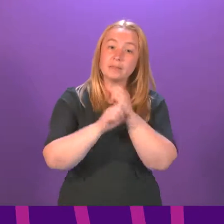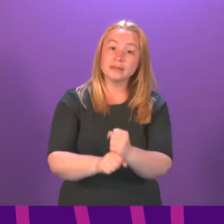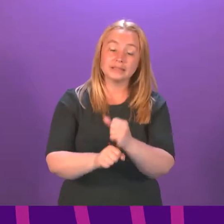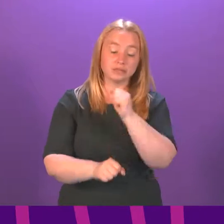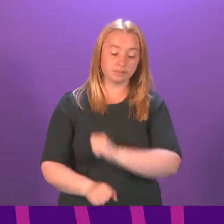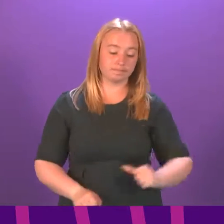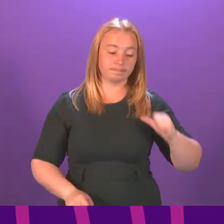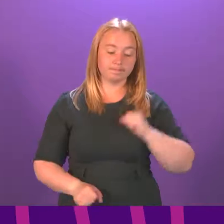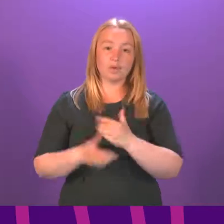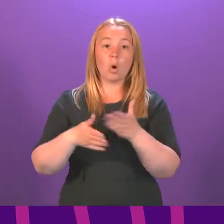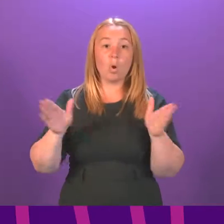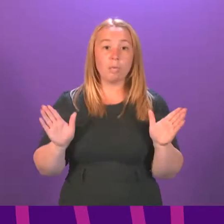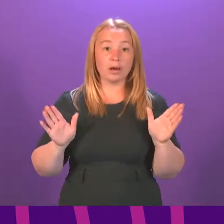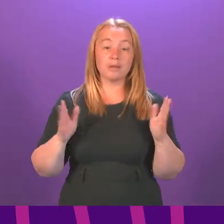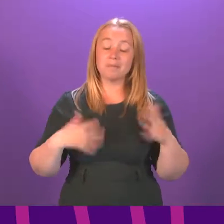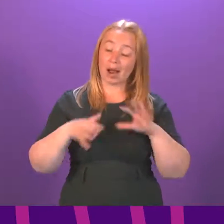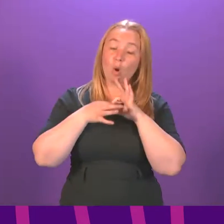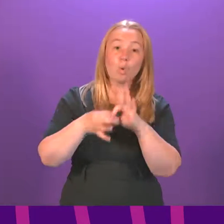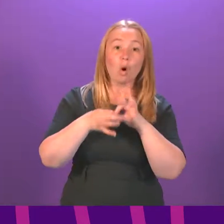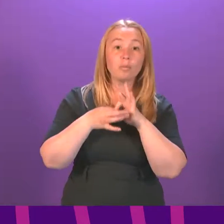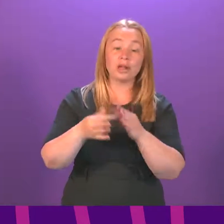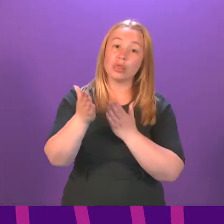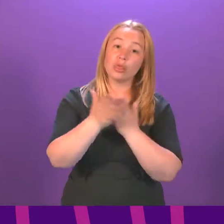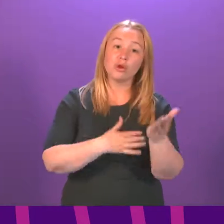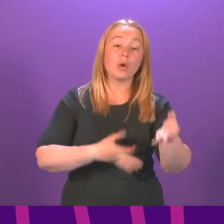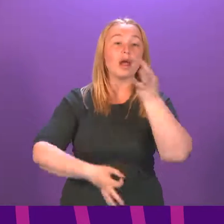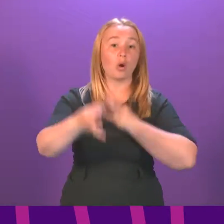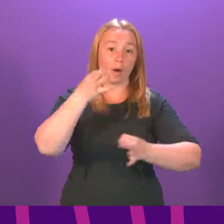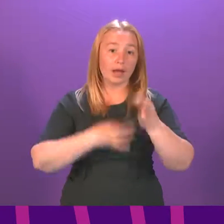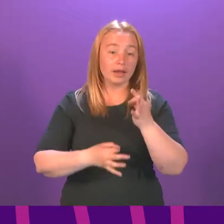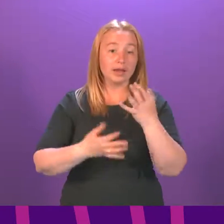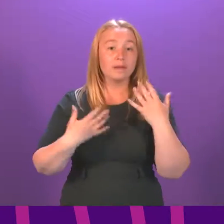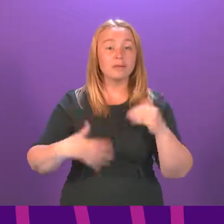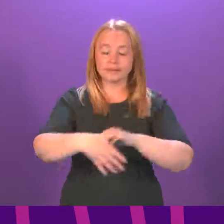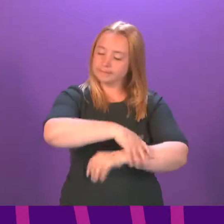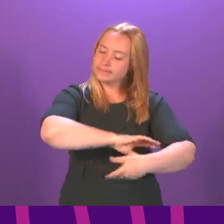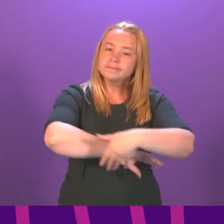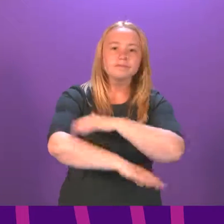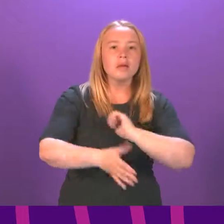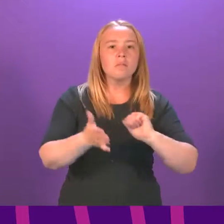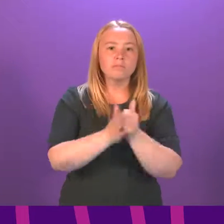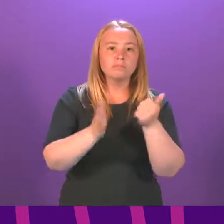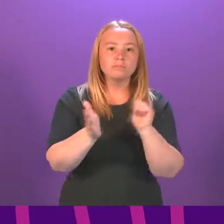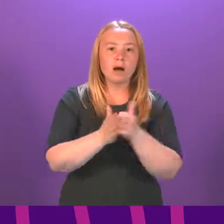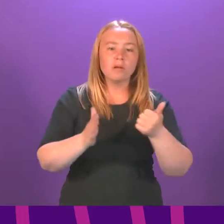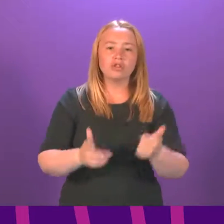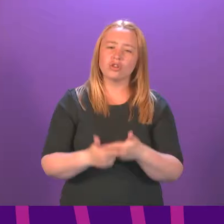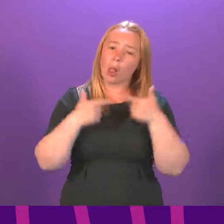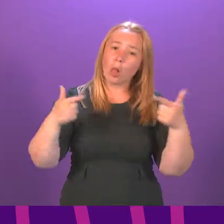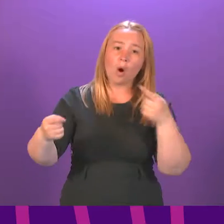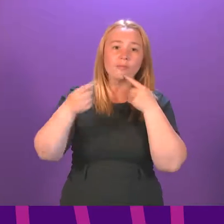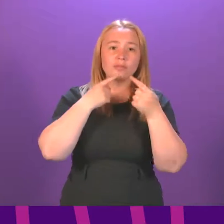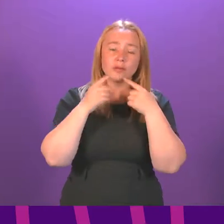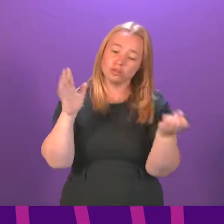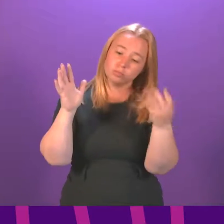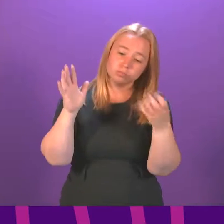and have cooperated at every stage of the parliamentary inquiry. We have proactively published large volumes of information on our